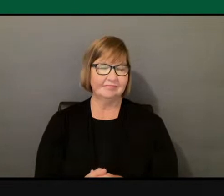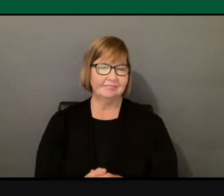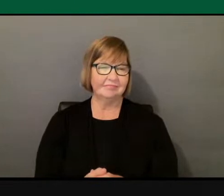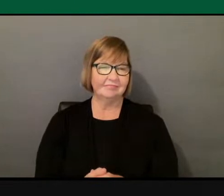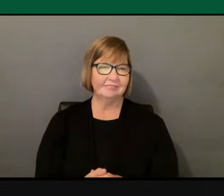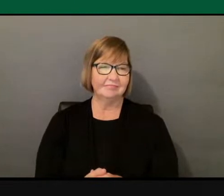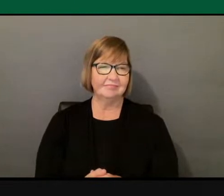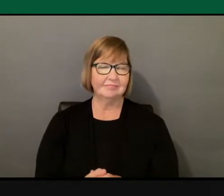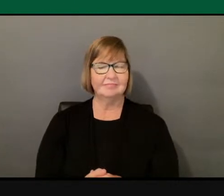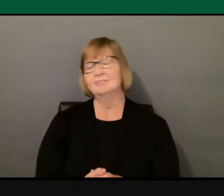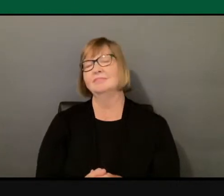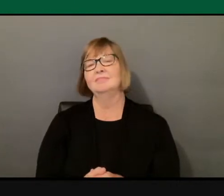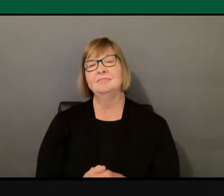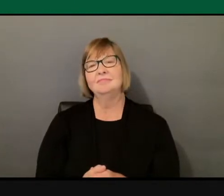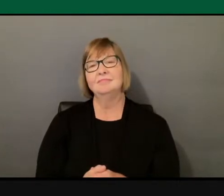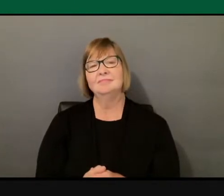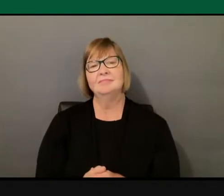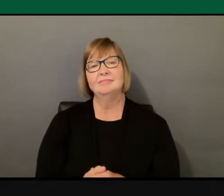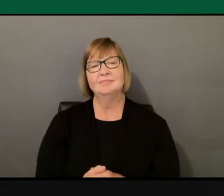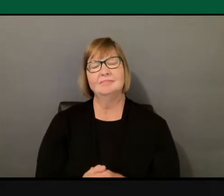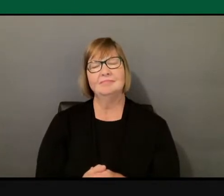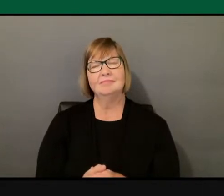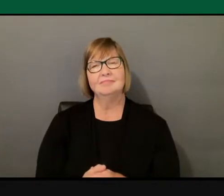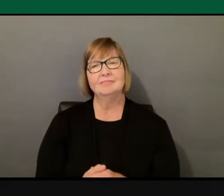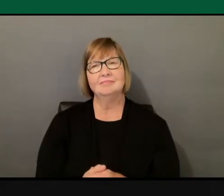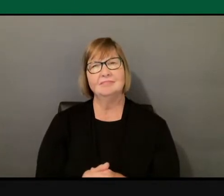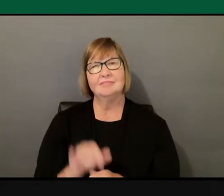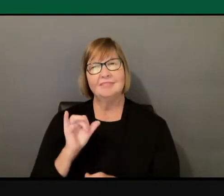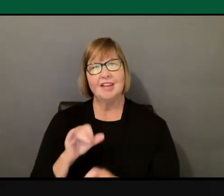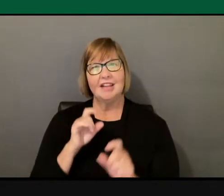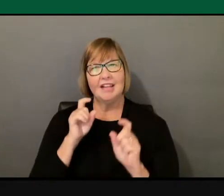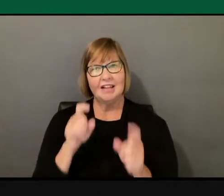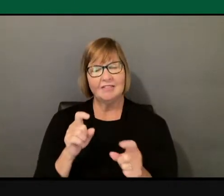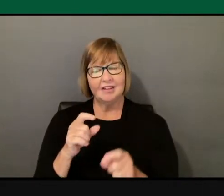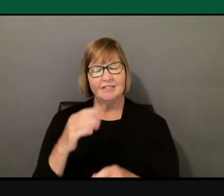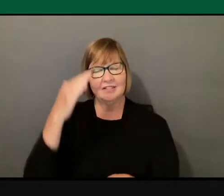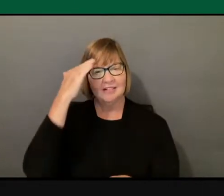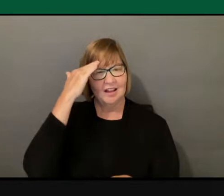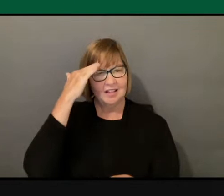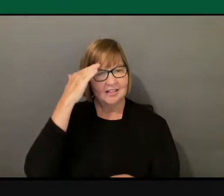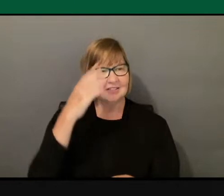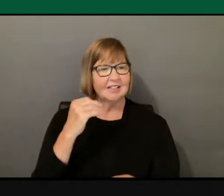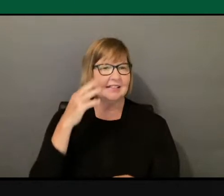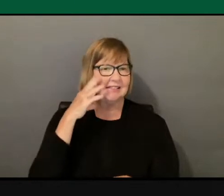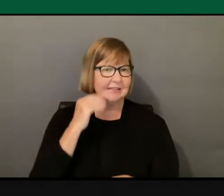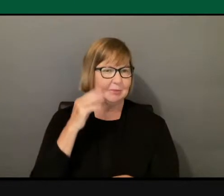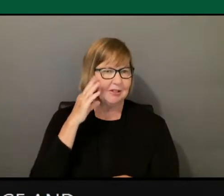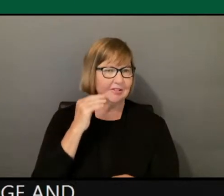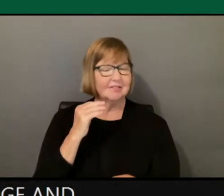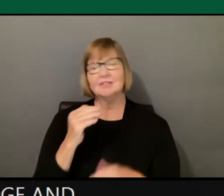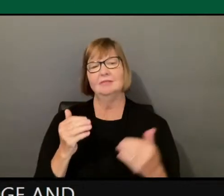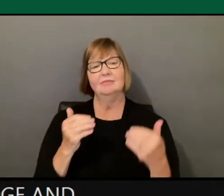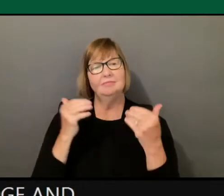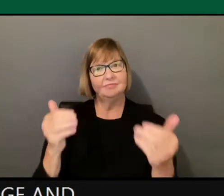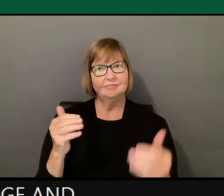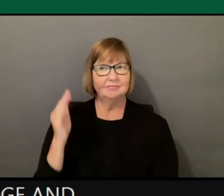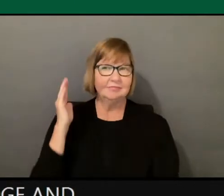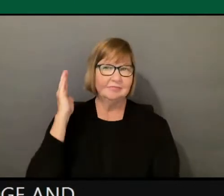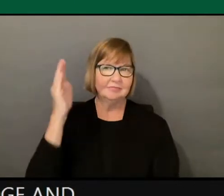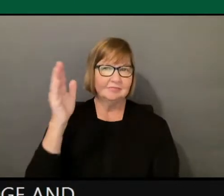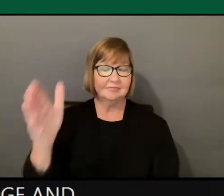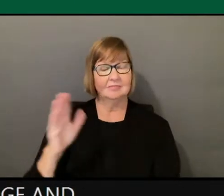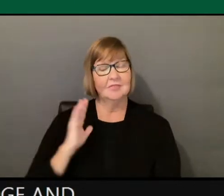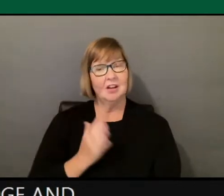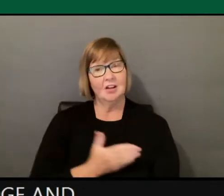So with this gift of knowledge and experience in moving us forward, it is our responsibility to